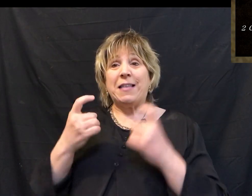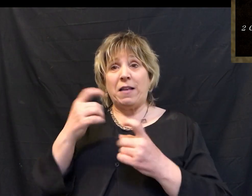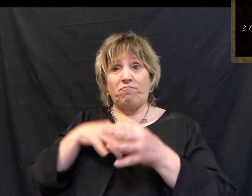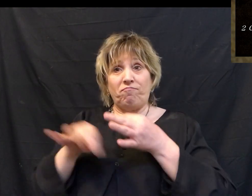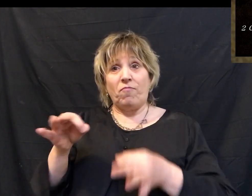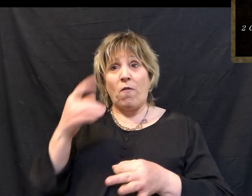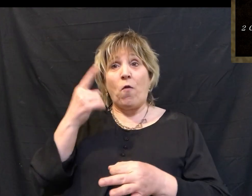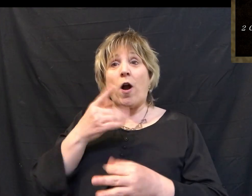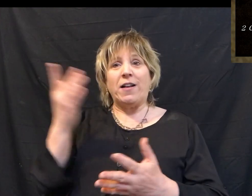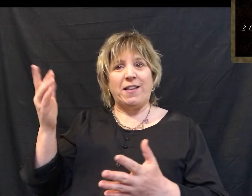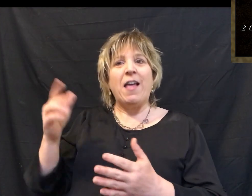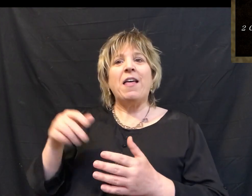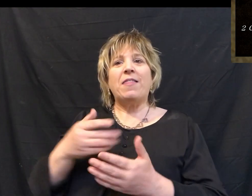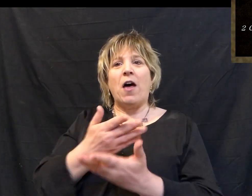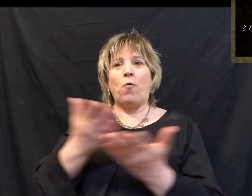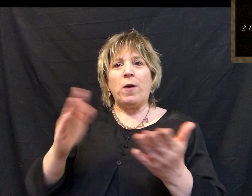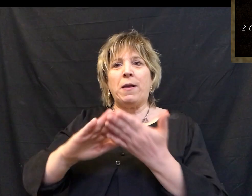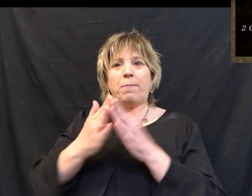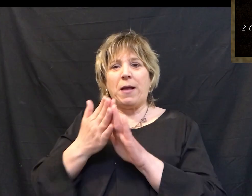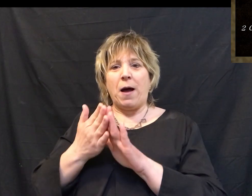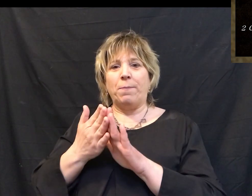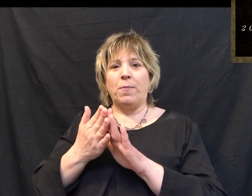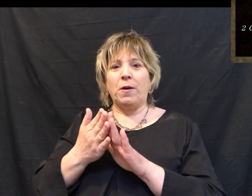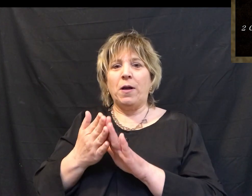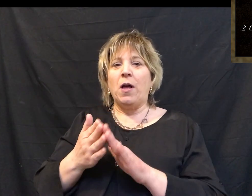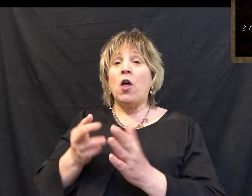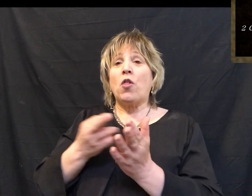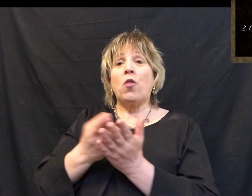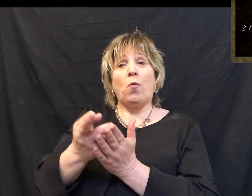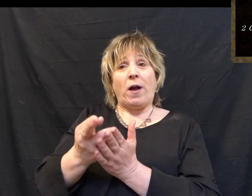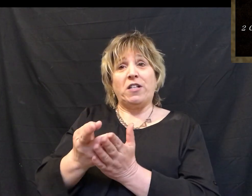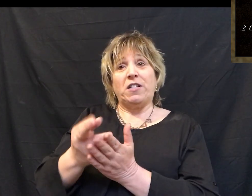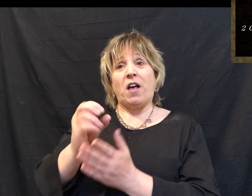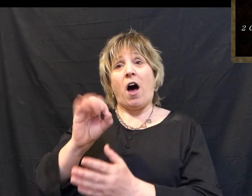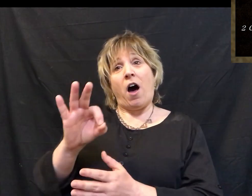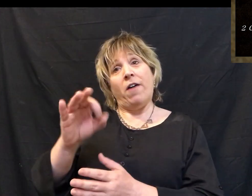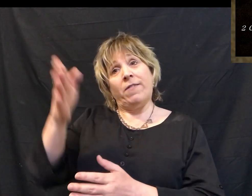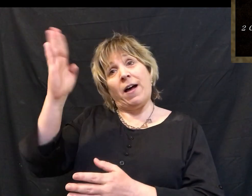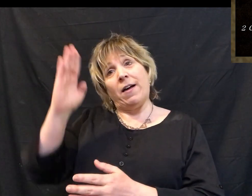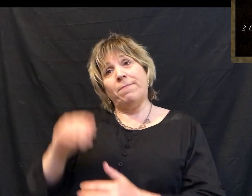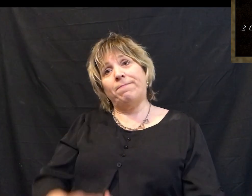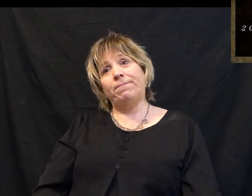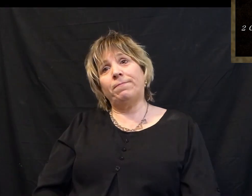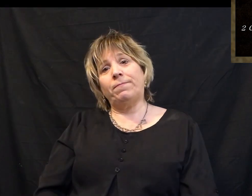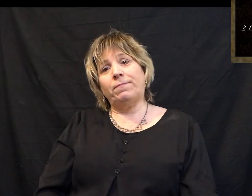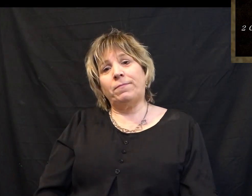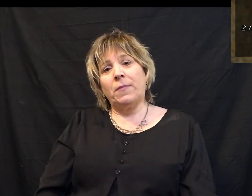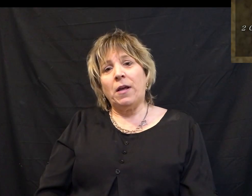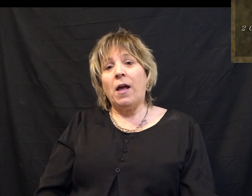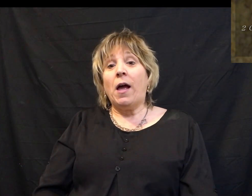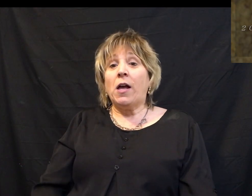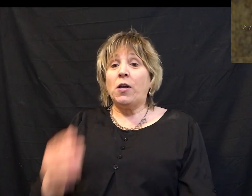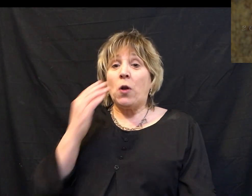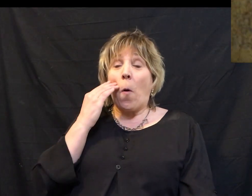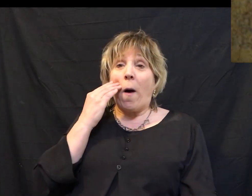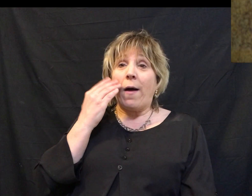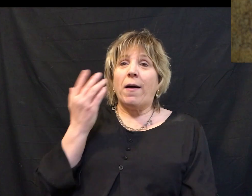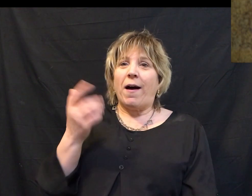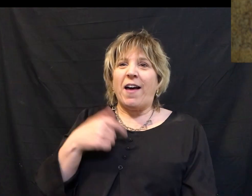us that in him we might become the righteousness of God. So you know